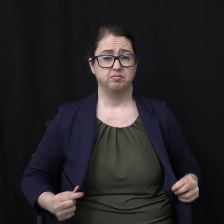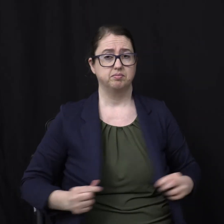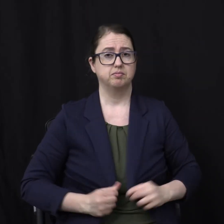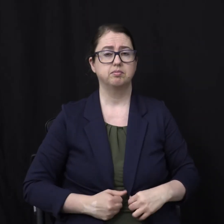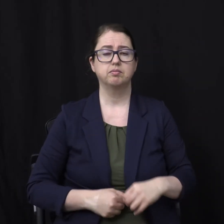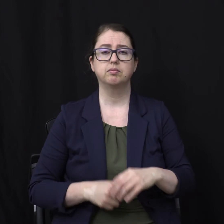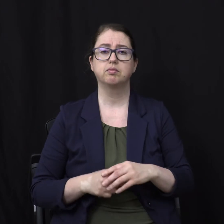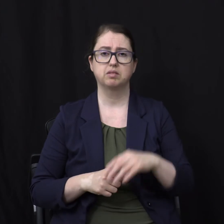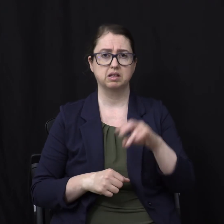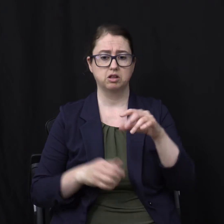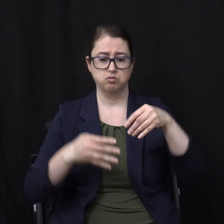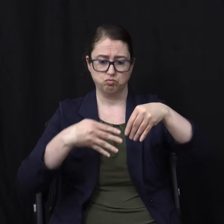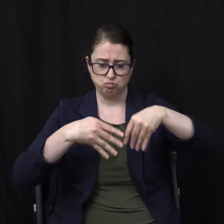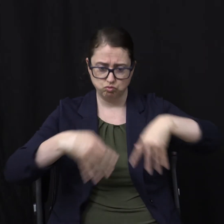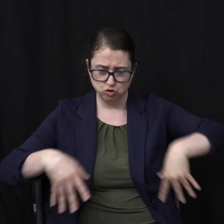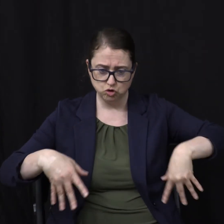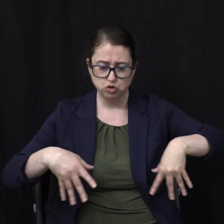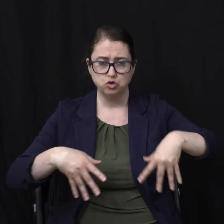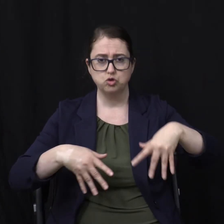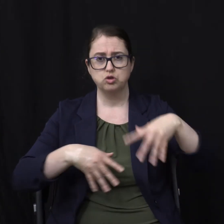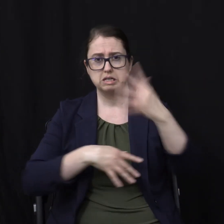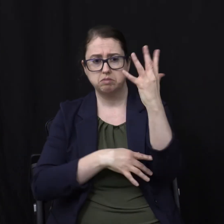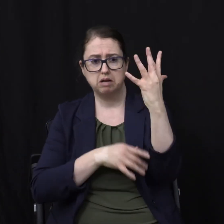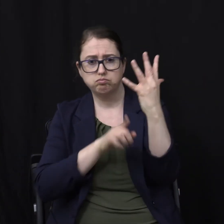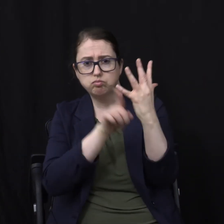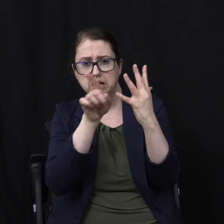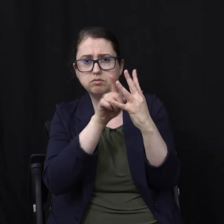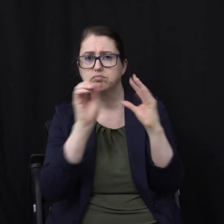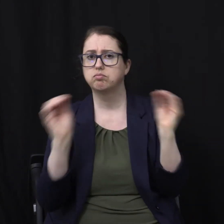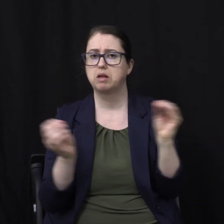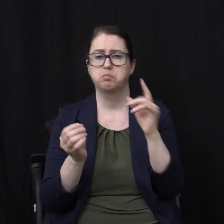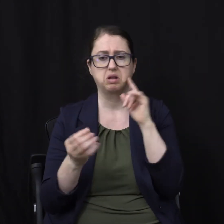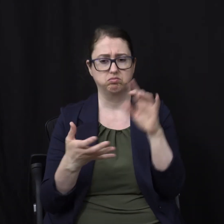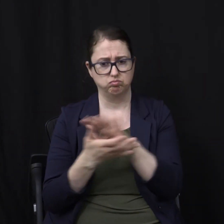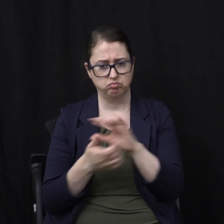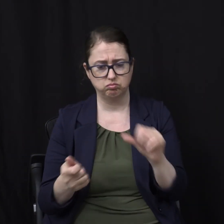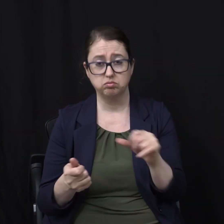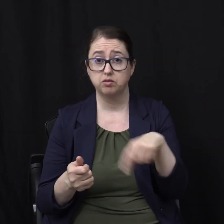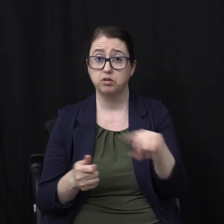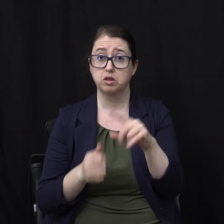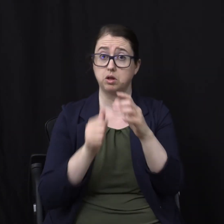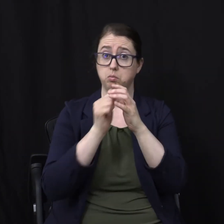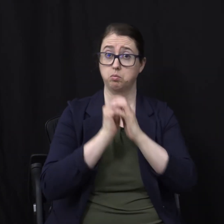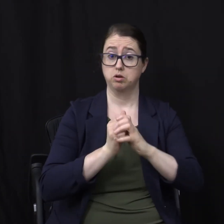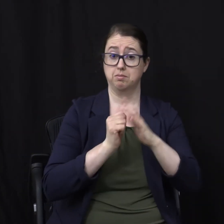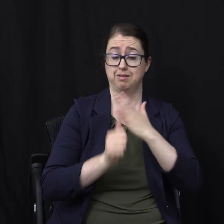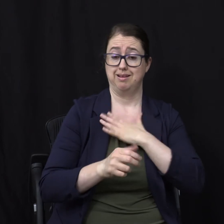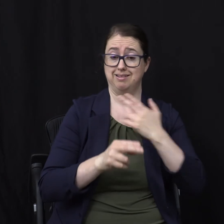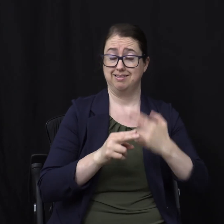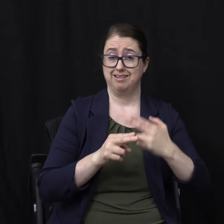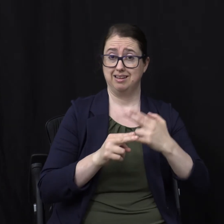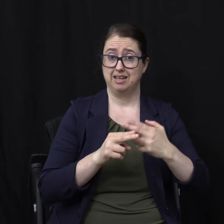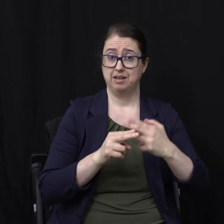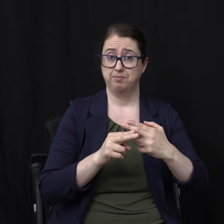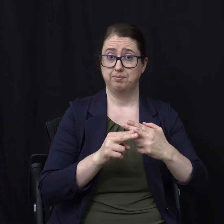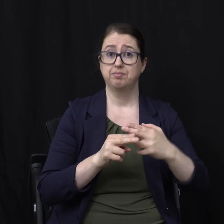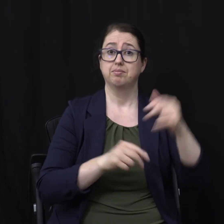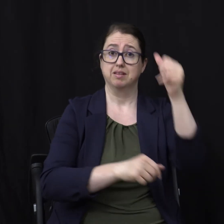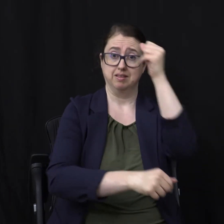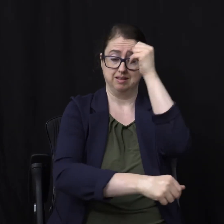the other After the other To make this As clear as we can make it But unto you That fear my name The son of righteousness Shall arise with healing In